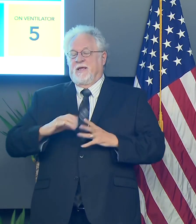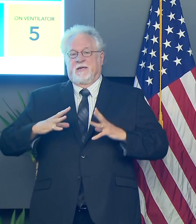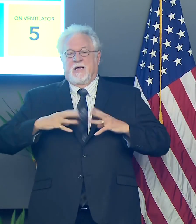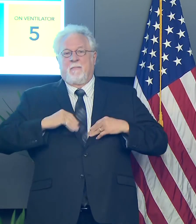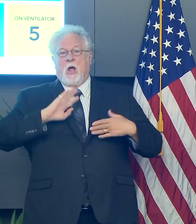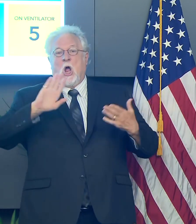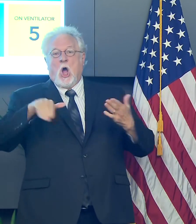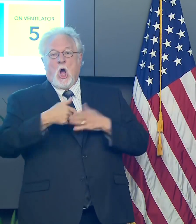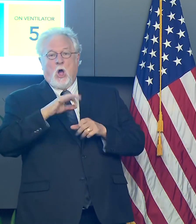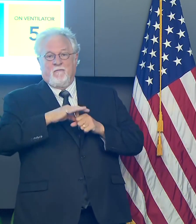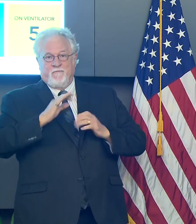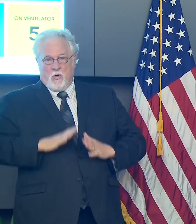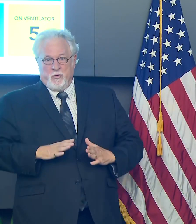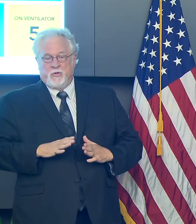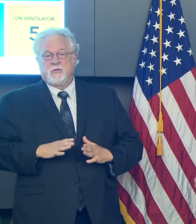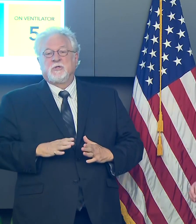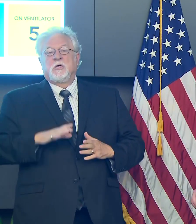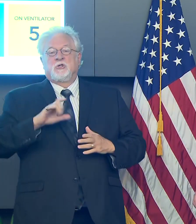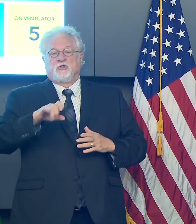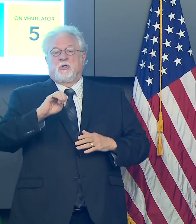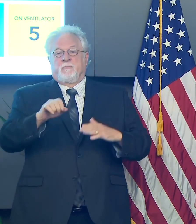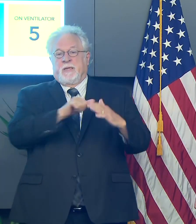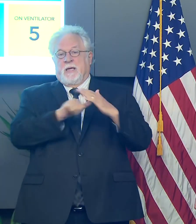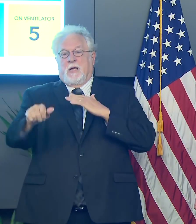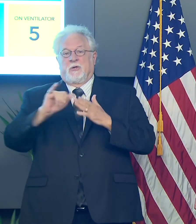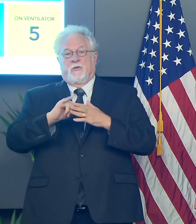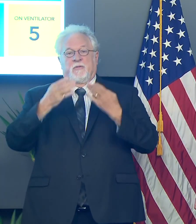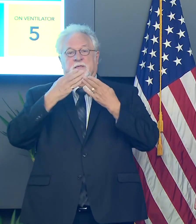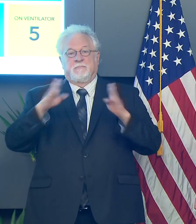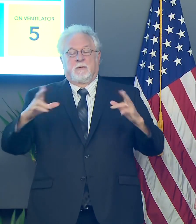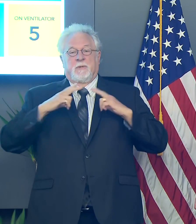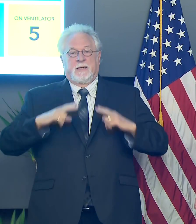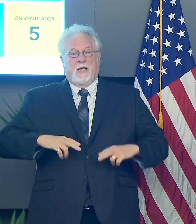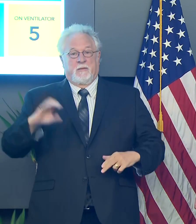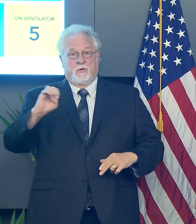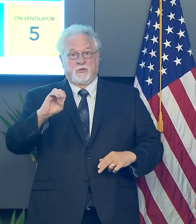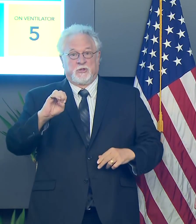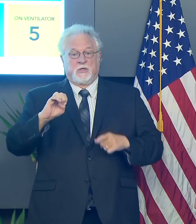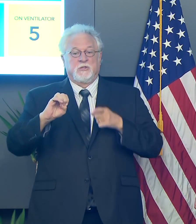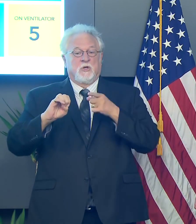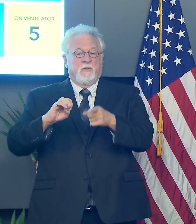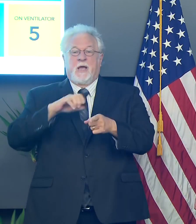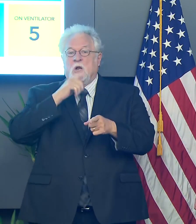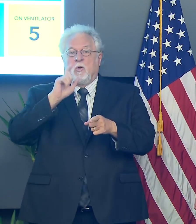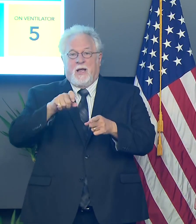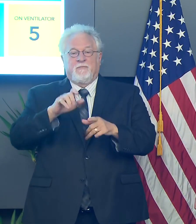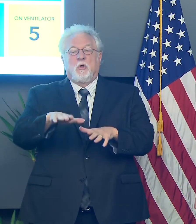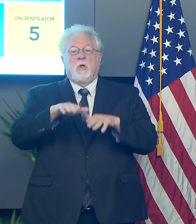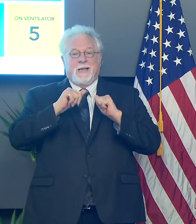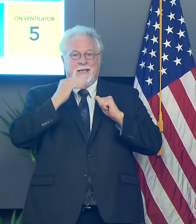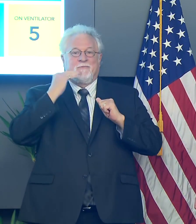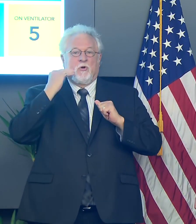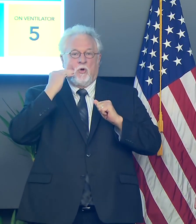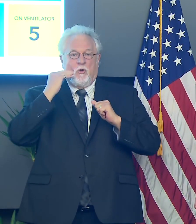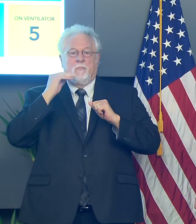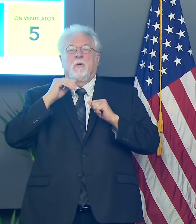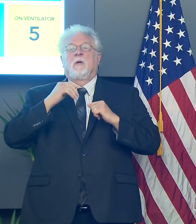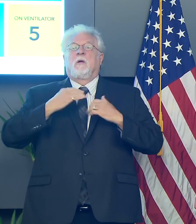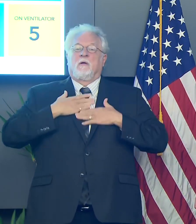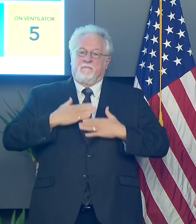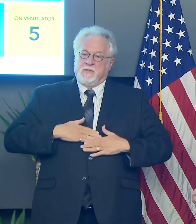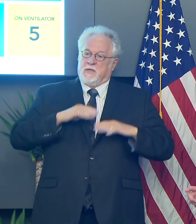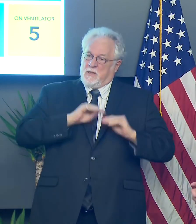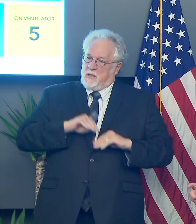uh, that should be accommodated in this public health emergency so that they don't need to go out and physically, um,